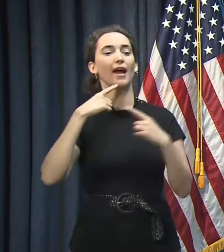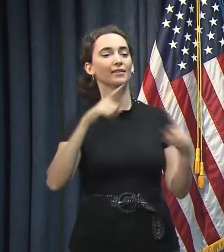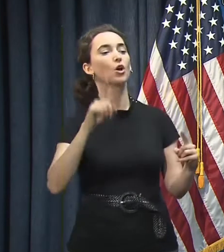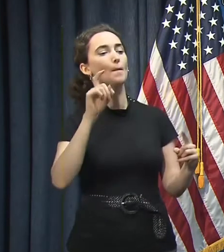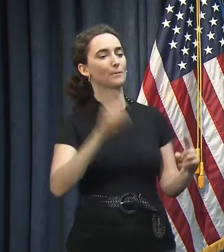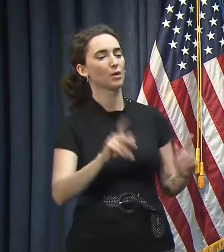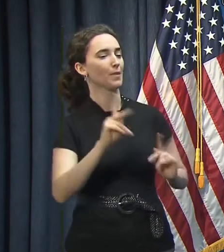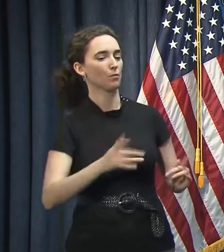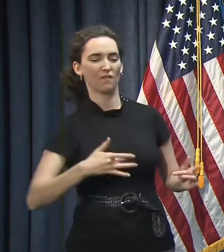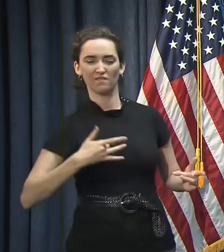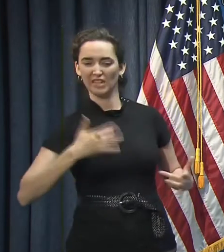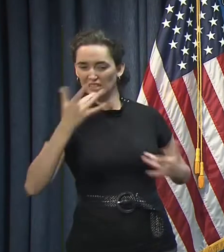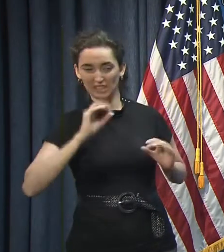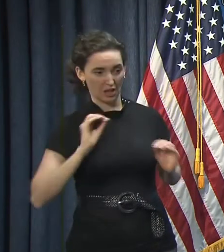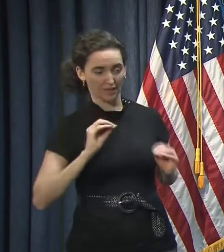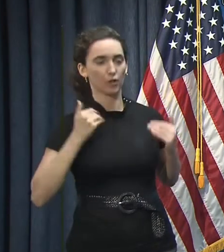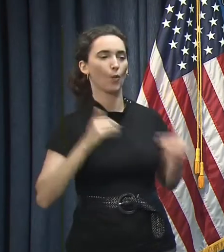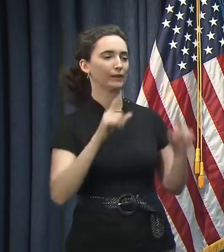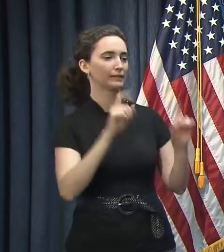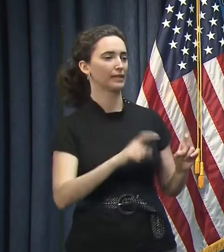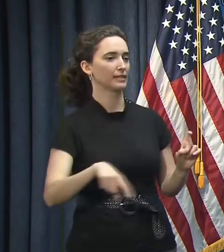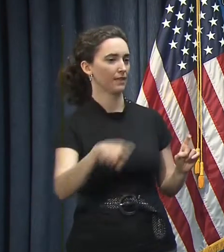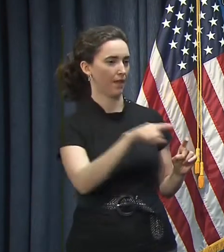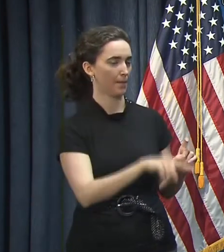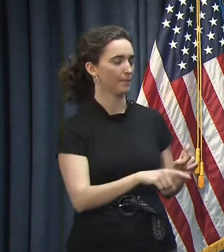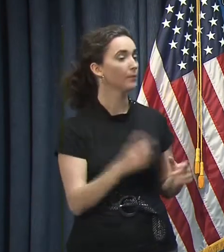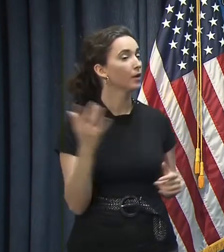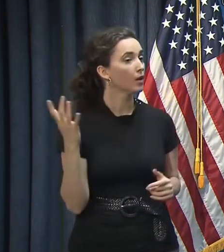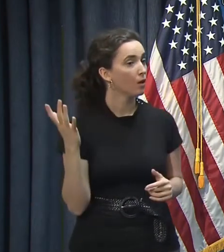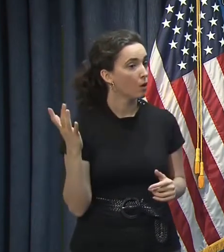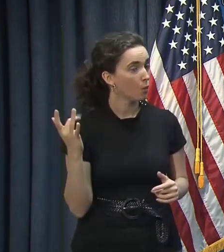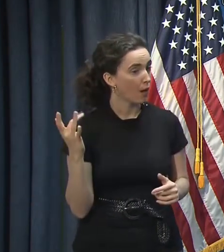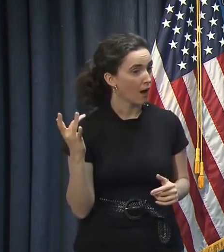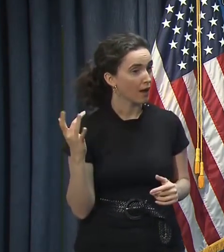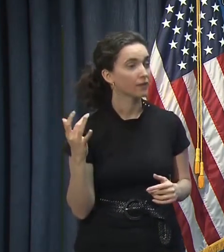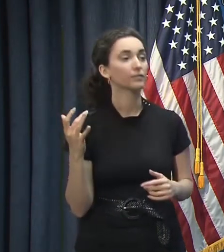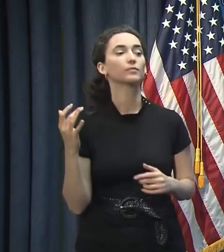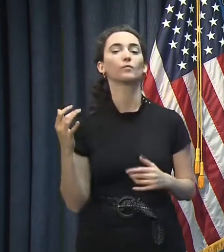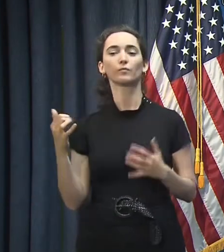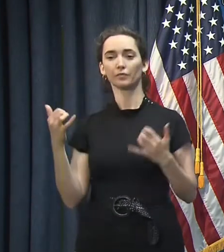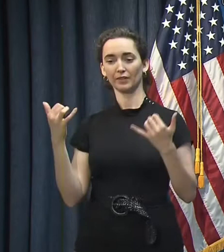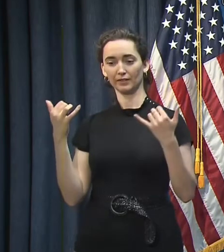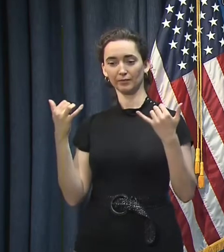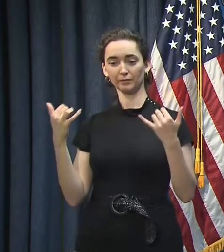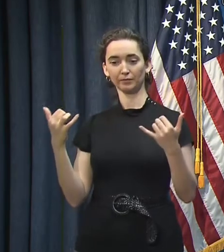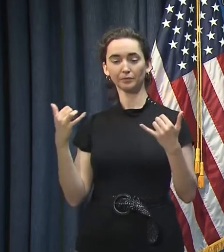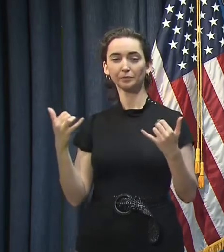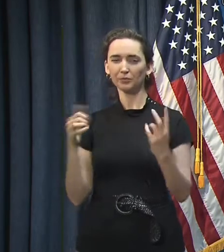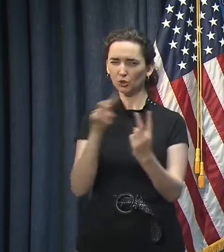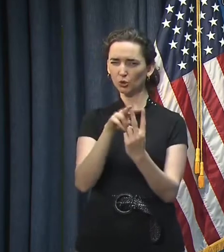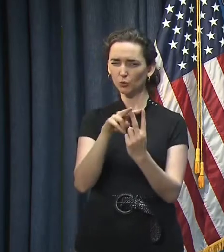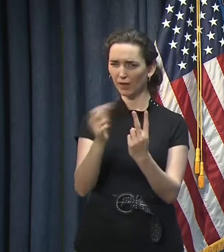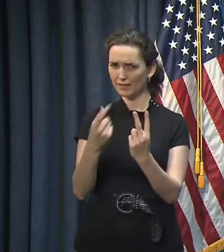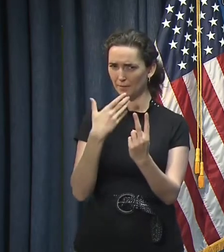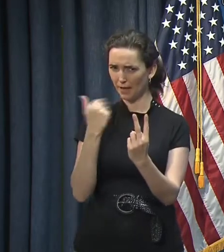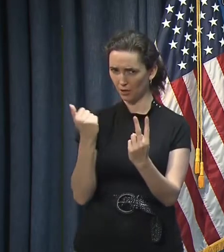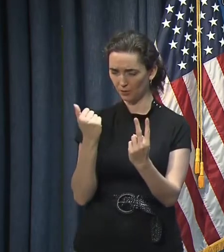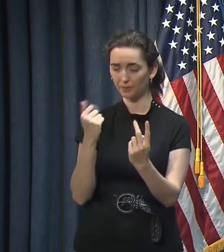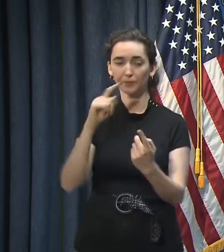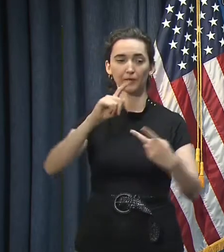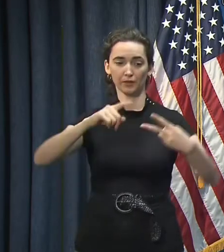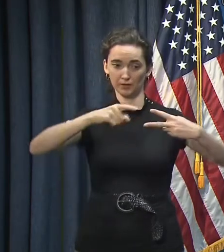asymptomatic people. And the reason is we have a better understanding on a couple of things. One is